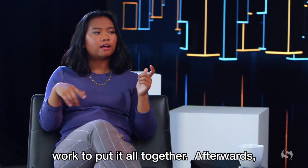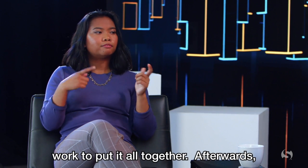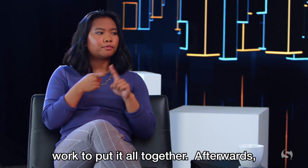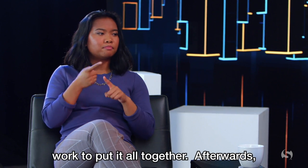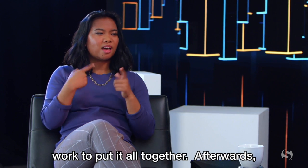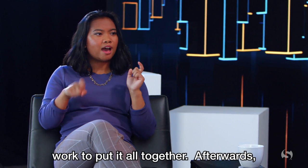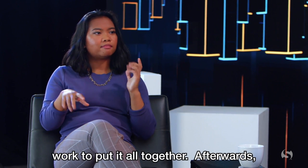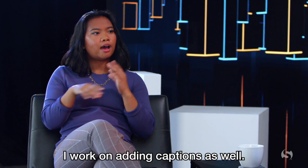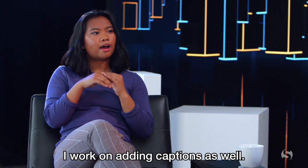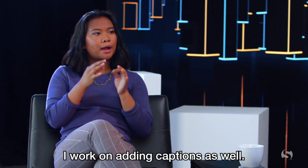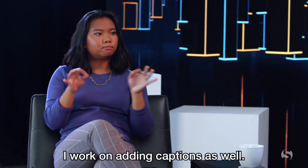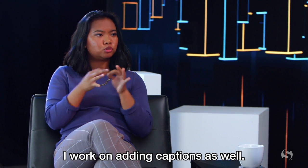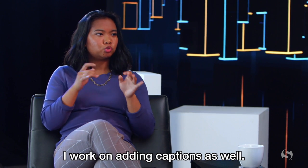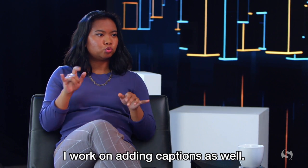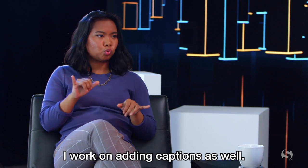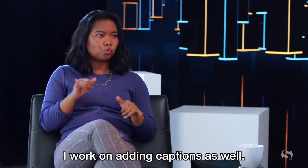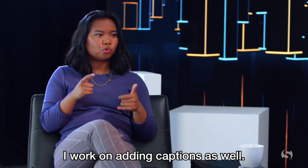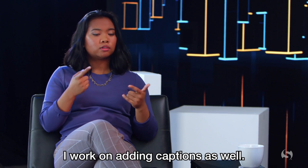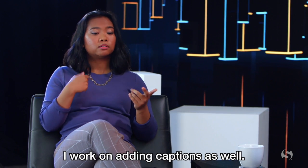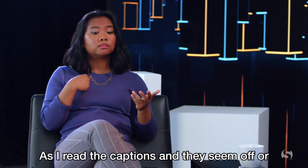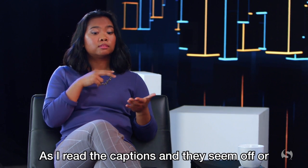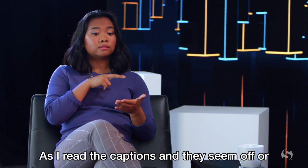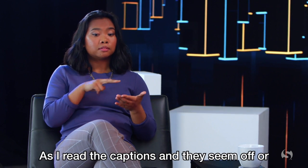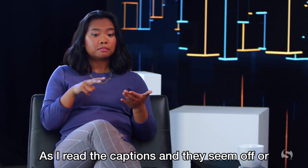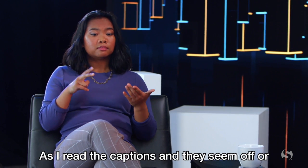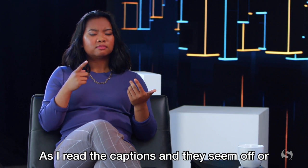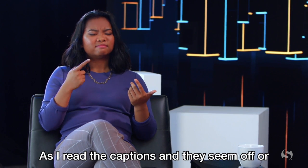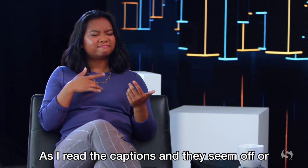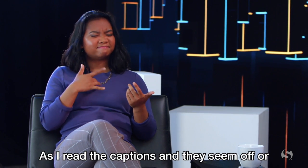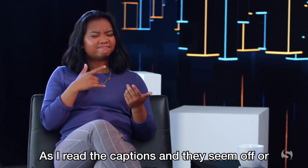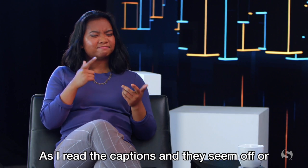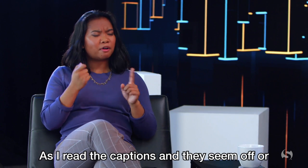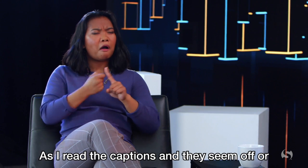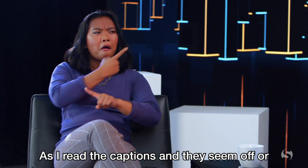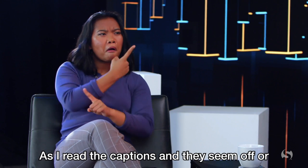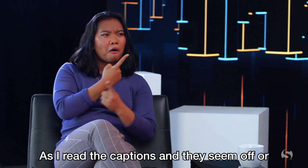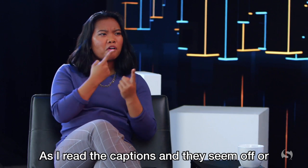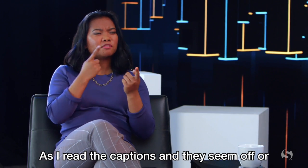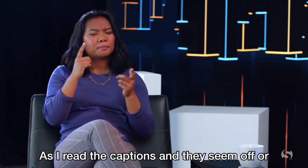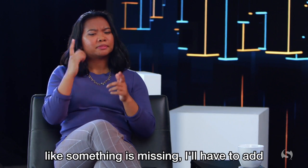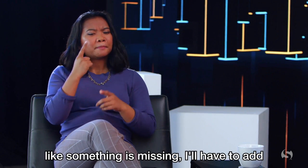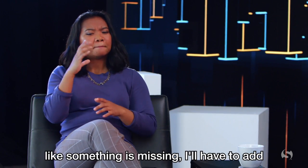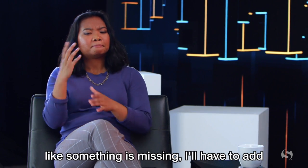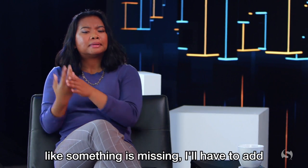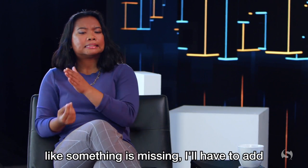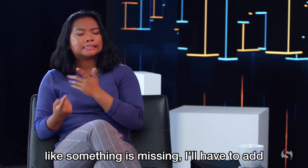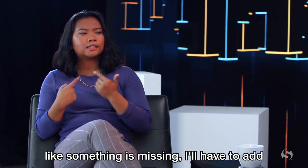work to put it all together. Afterwards, I work on adding captioning as well. As I read the captions and they seem off or like